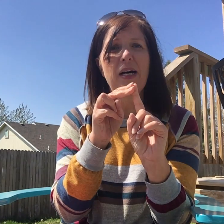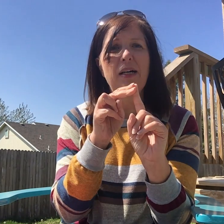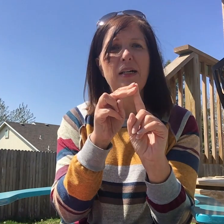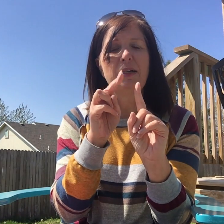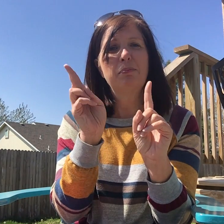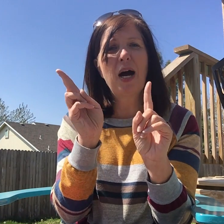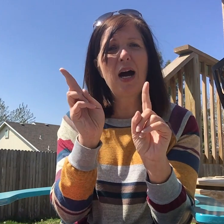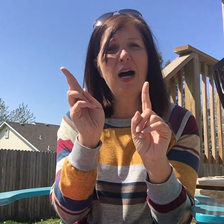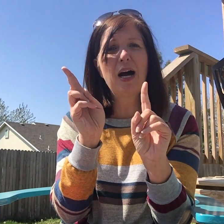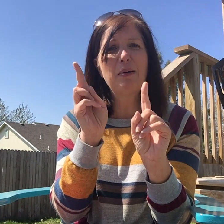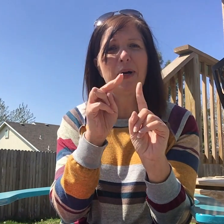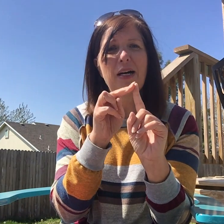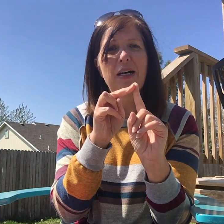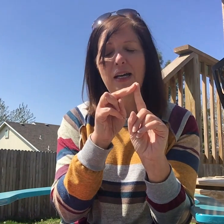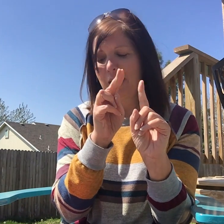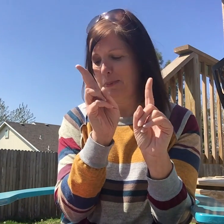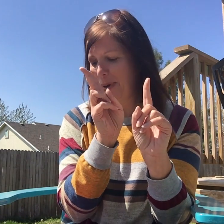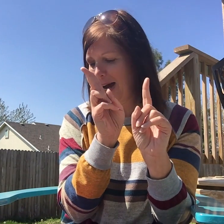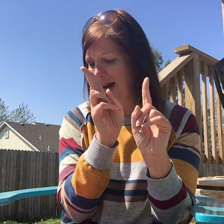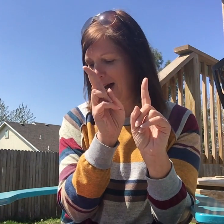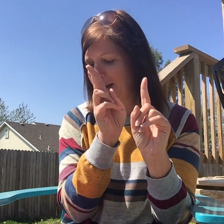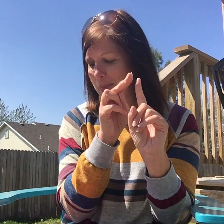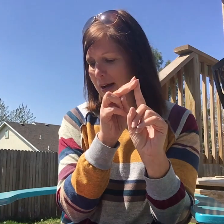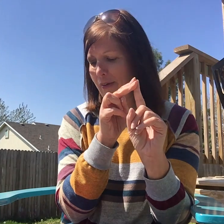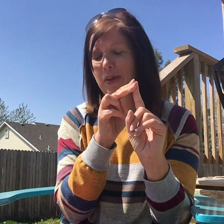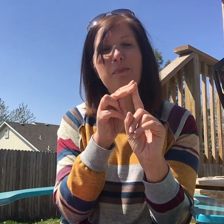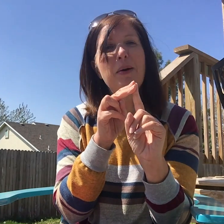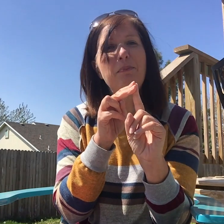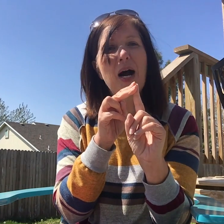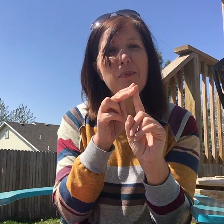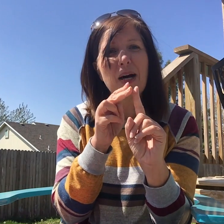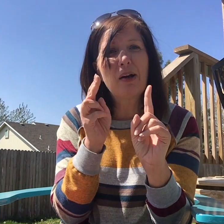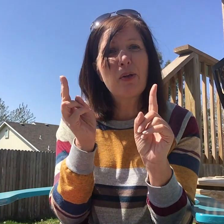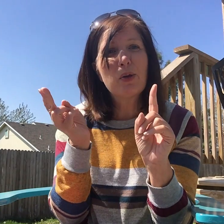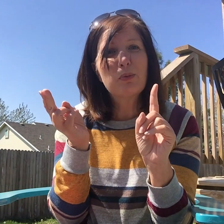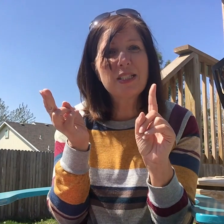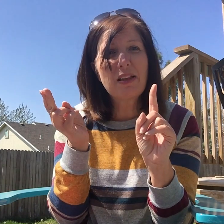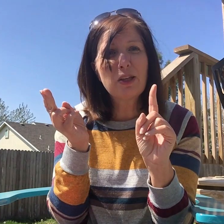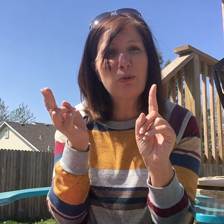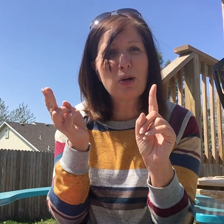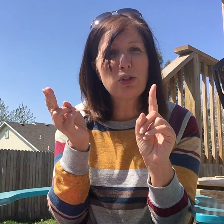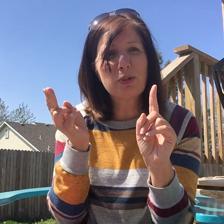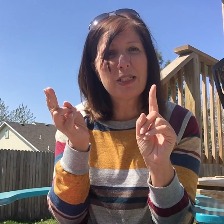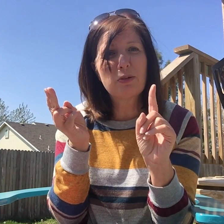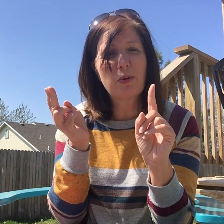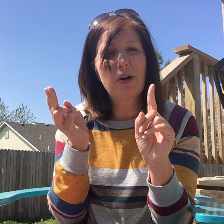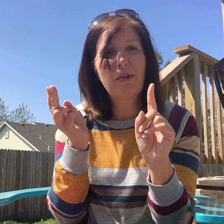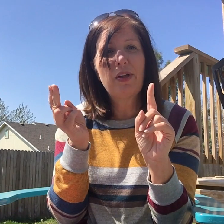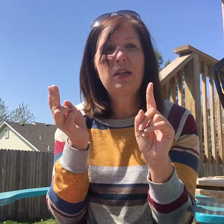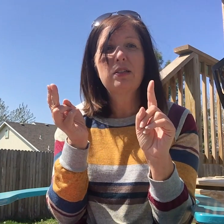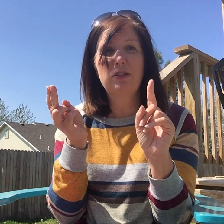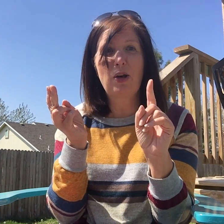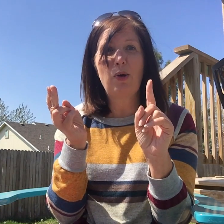mama mama mama but mama was at the grocery store so